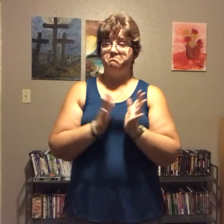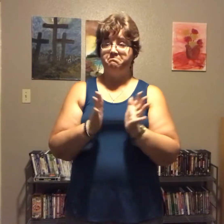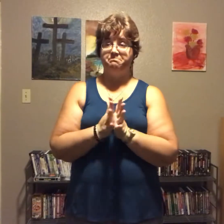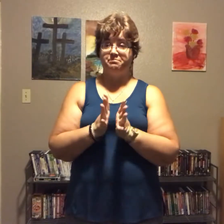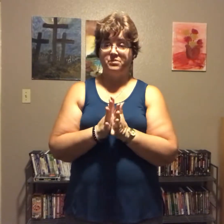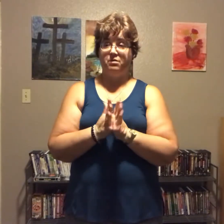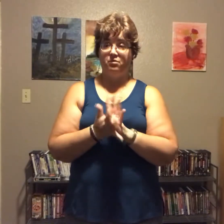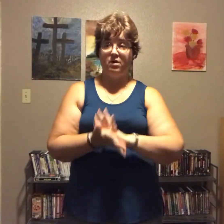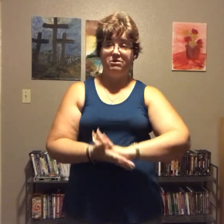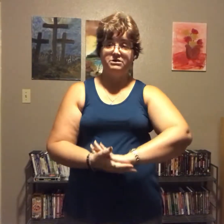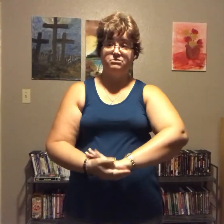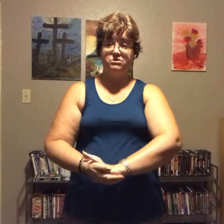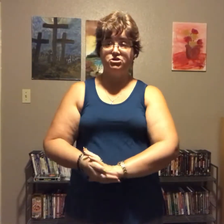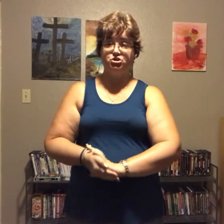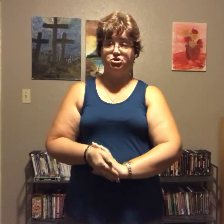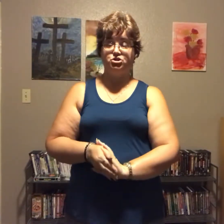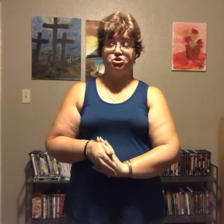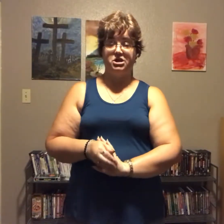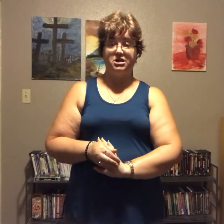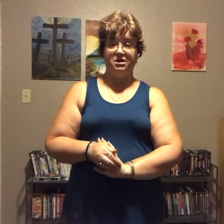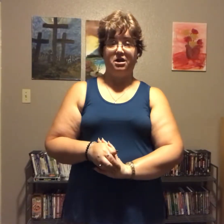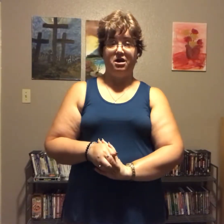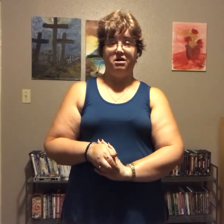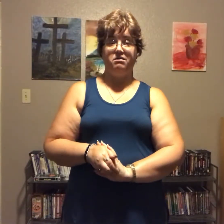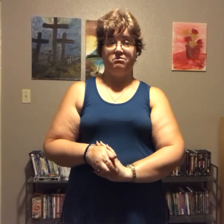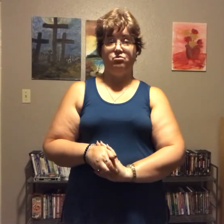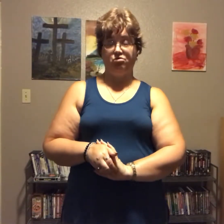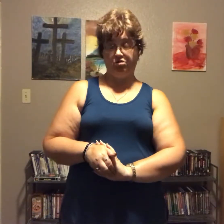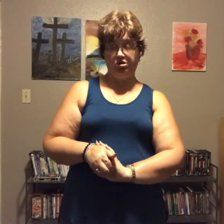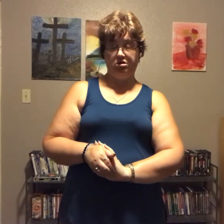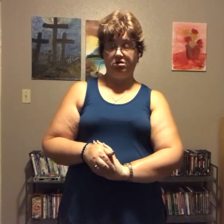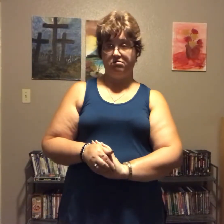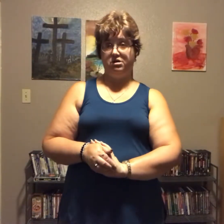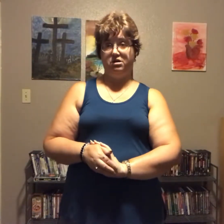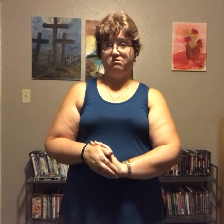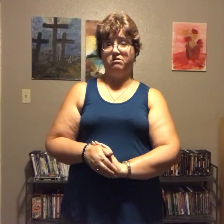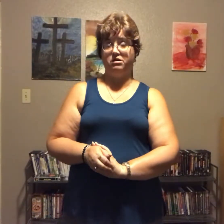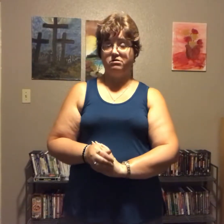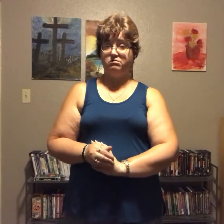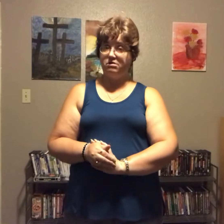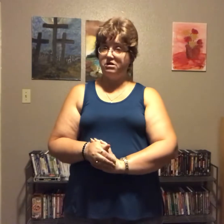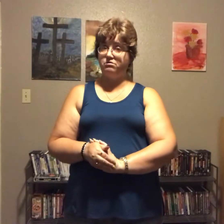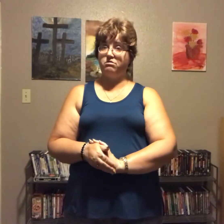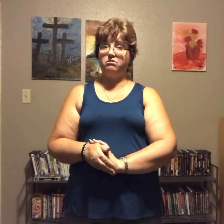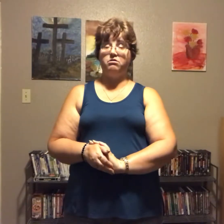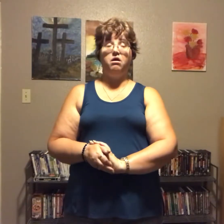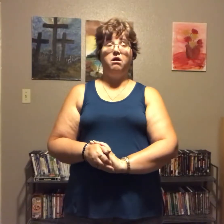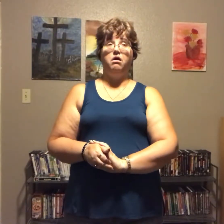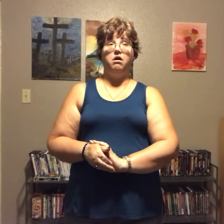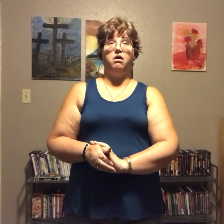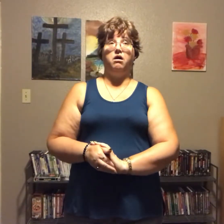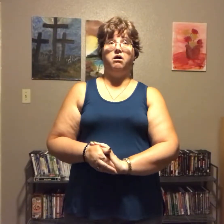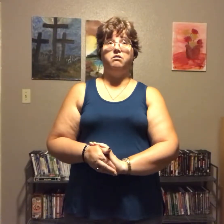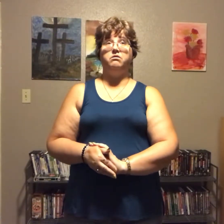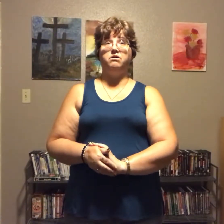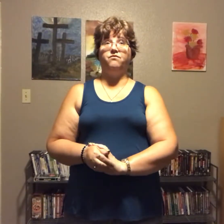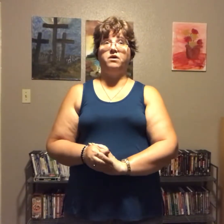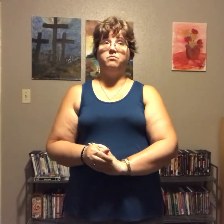probably to make sure that I am good and hungry and ready to eat at church if I'm